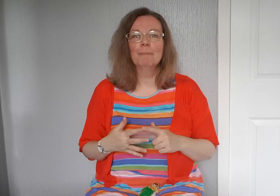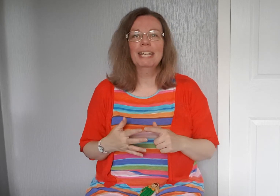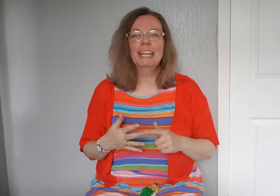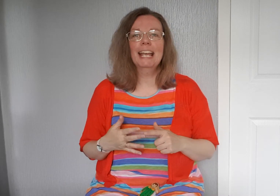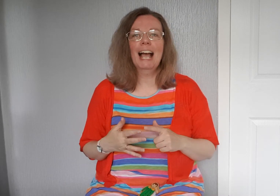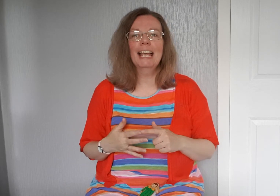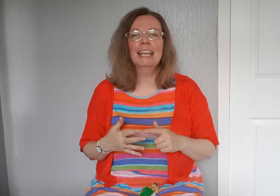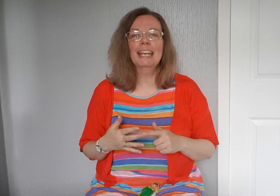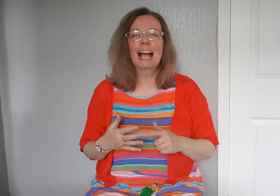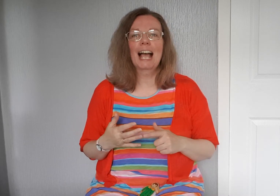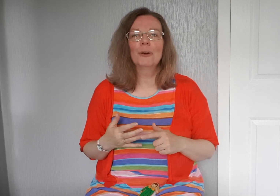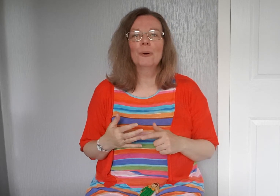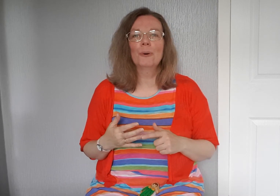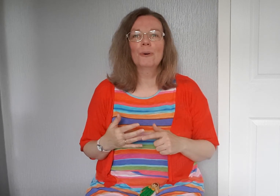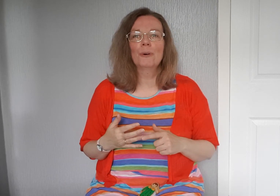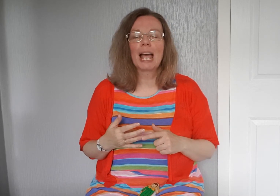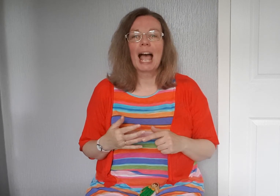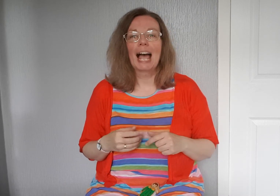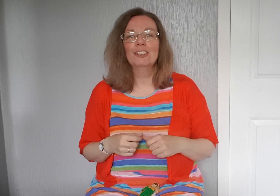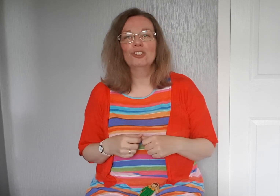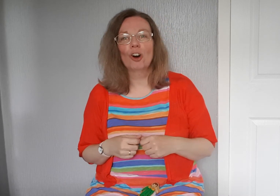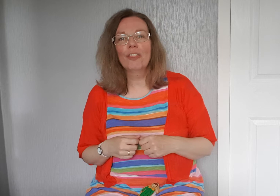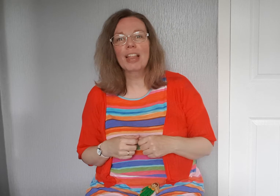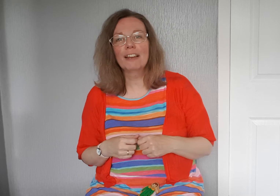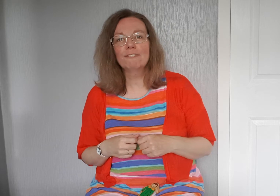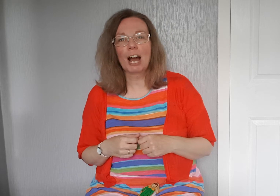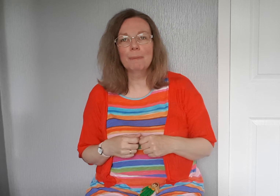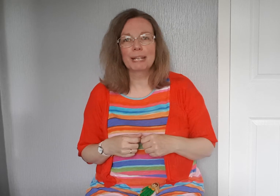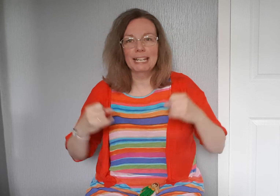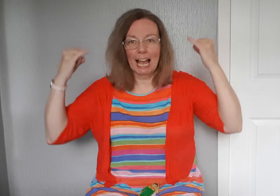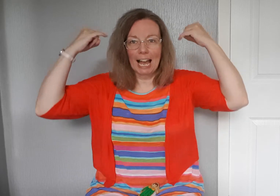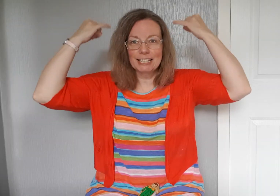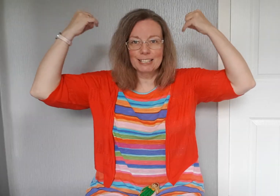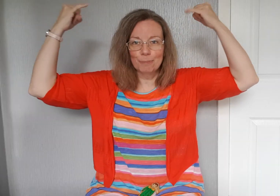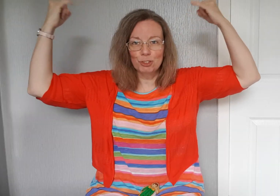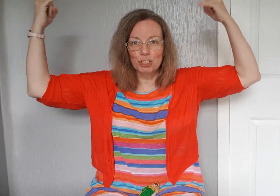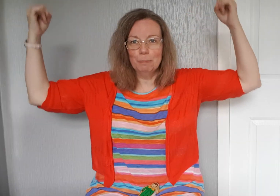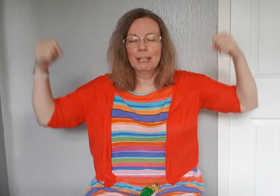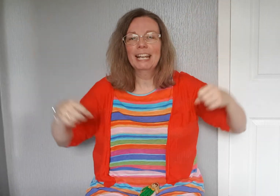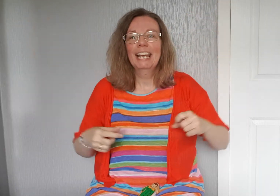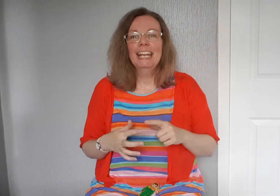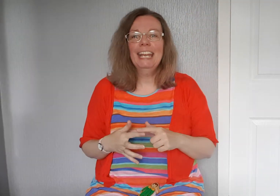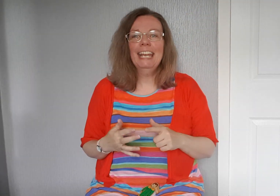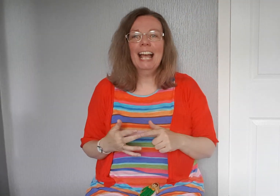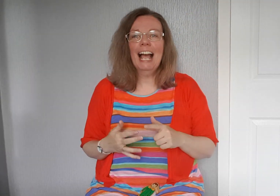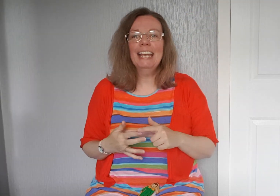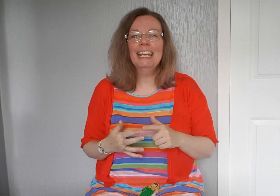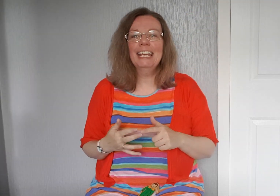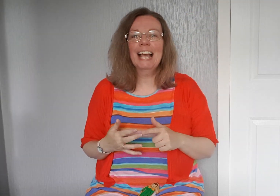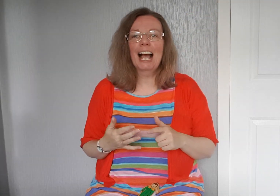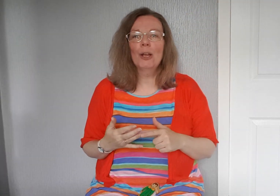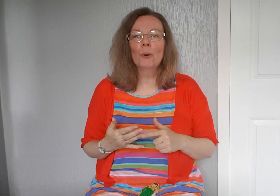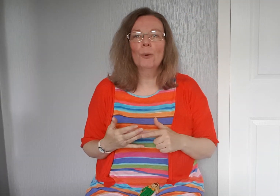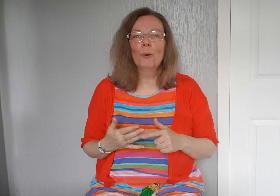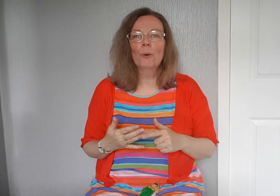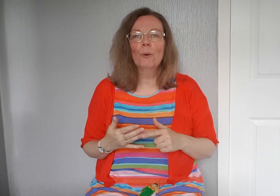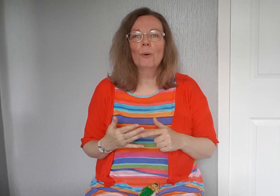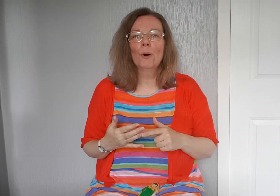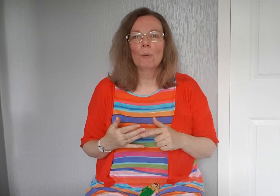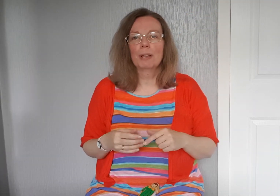E-I-E-I-O. And on that farm he had some sheep. E-I-E-I-O. With